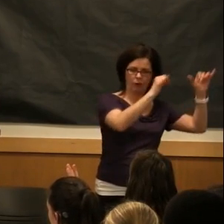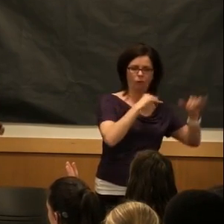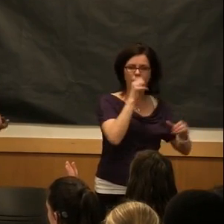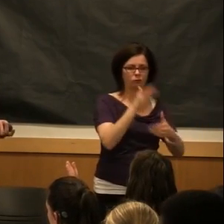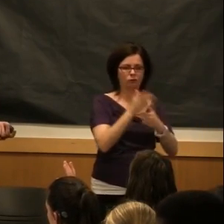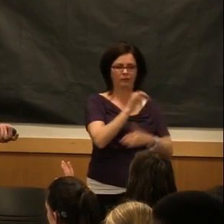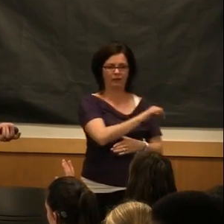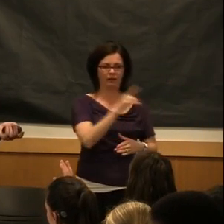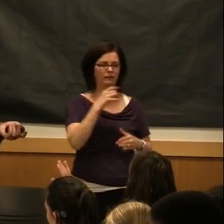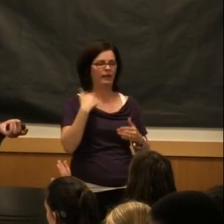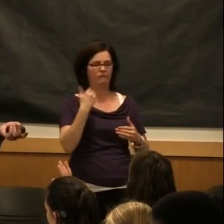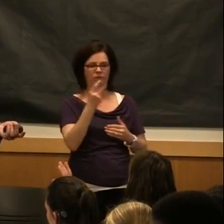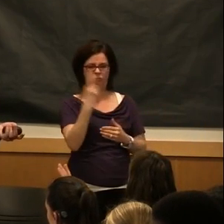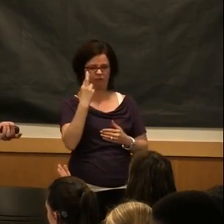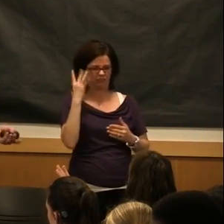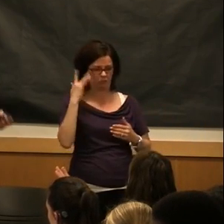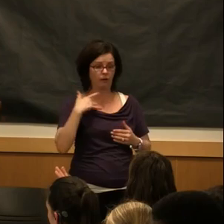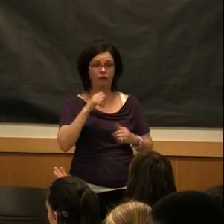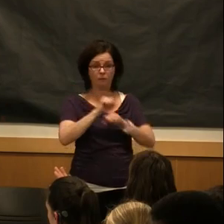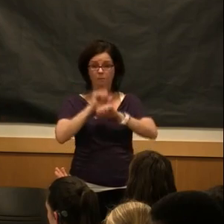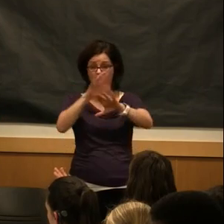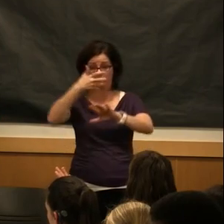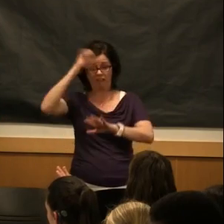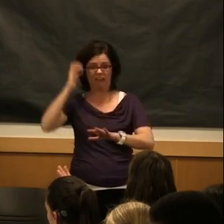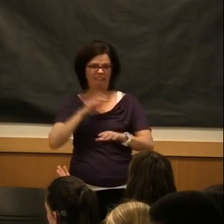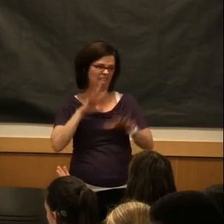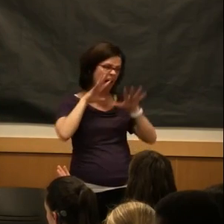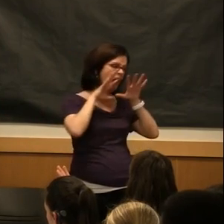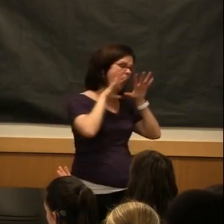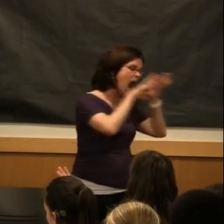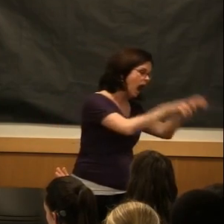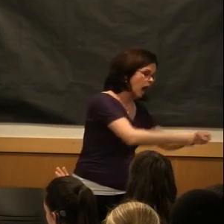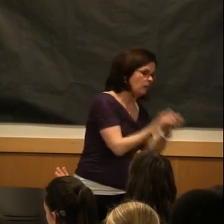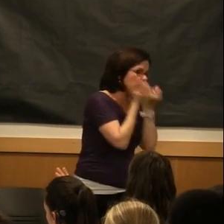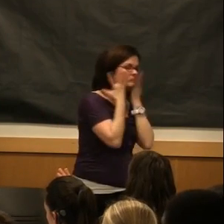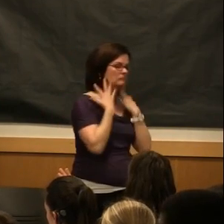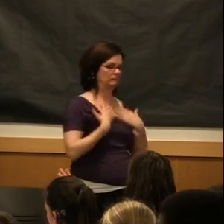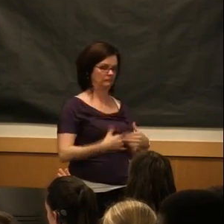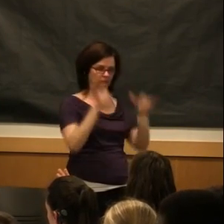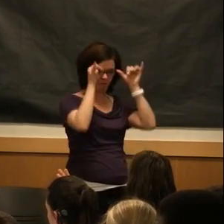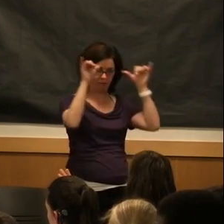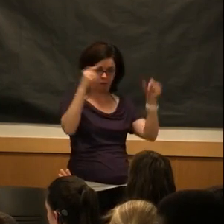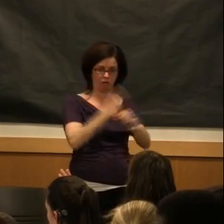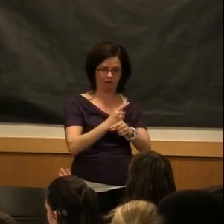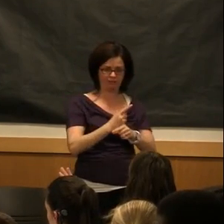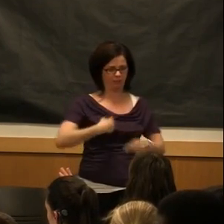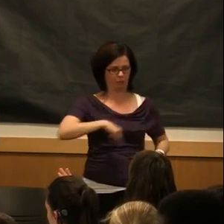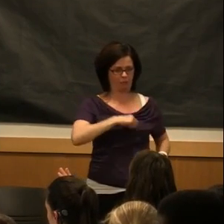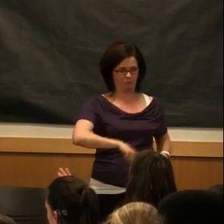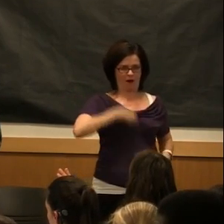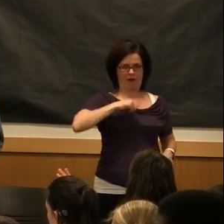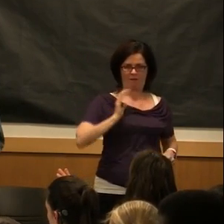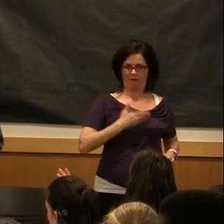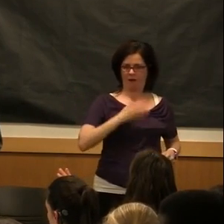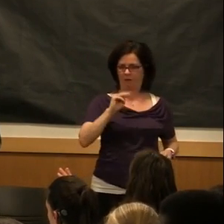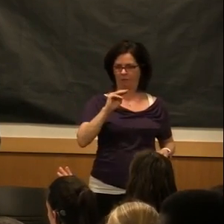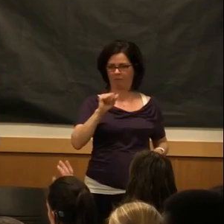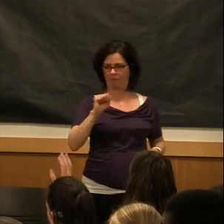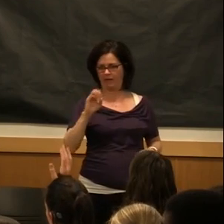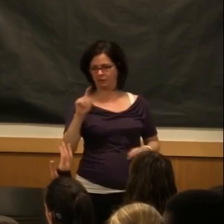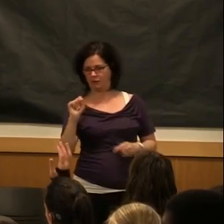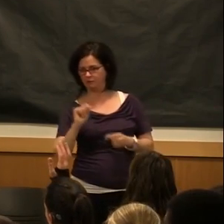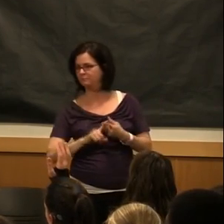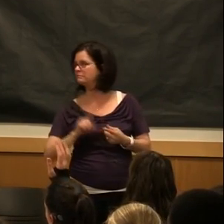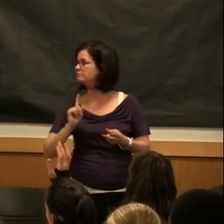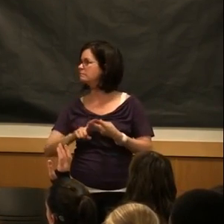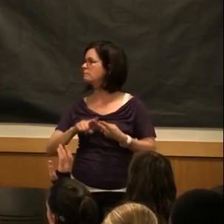for this. Number one, mountain lions eat buffalo. And we're very proud of this. Number two, is